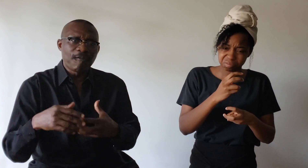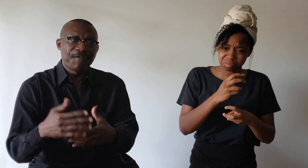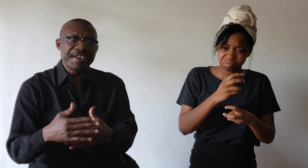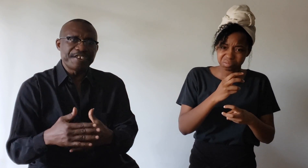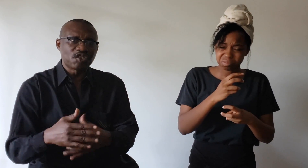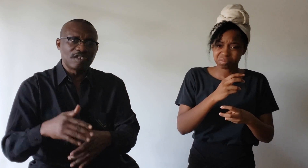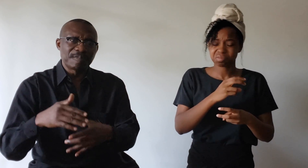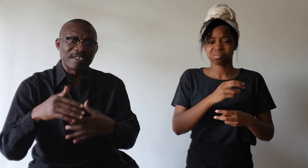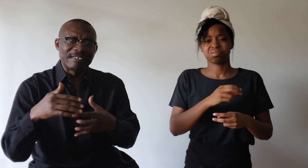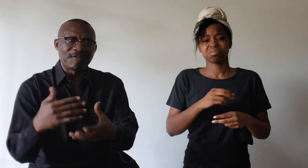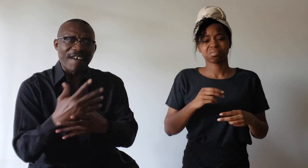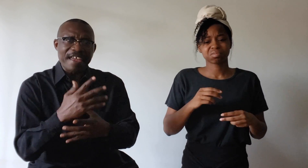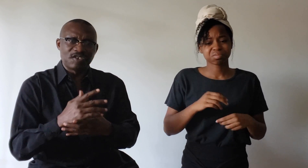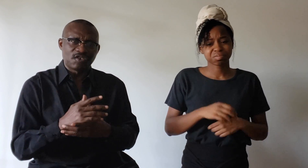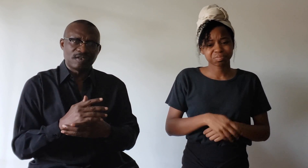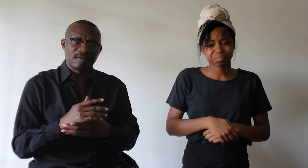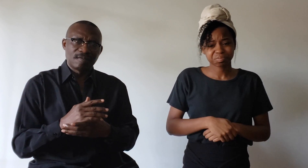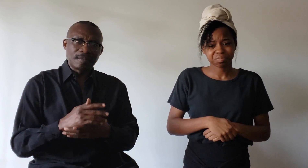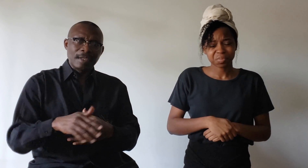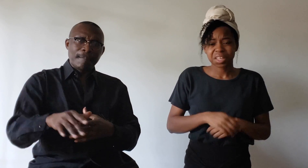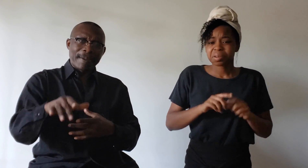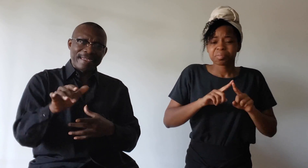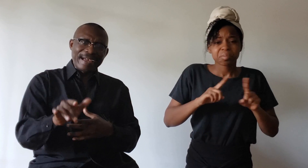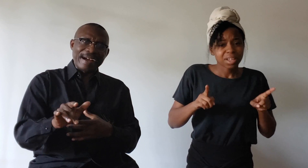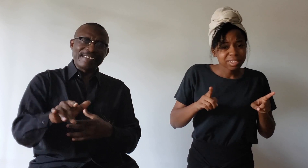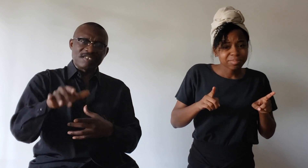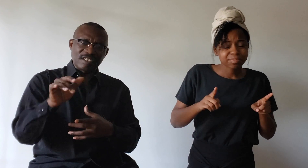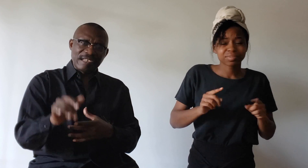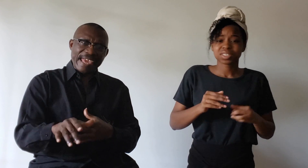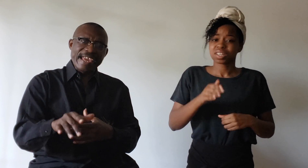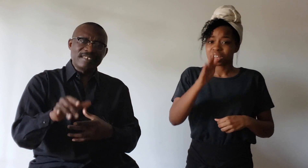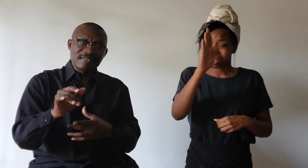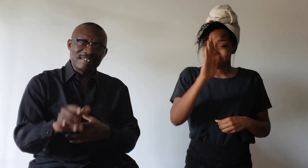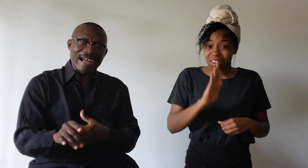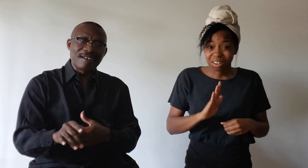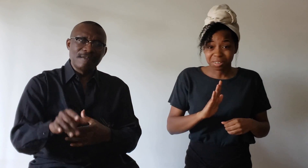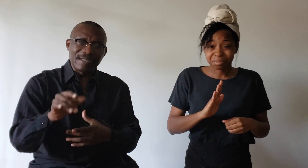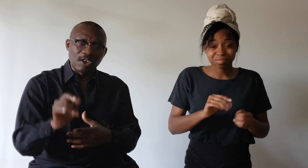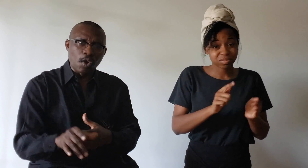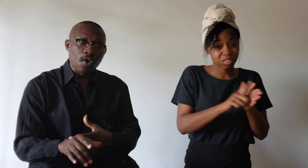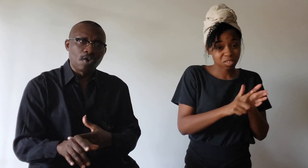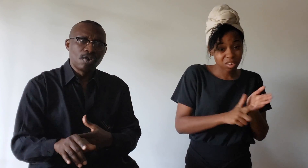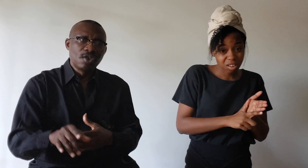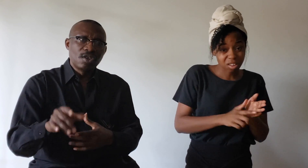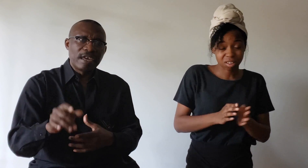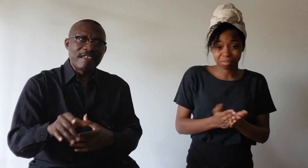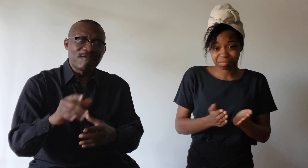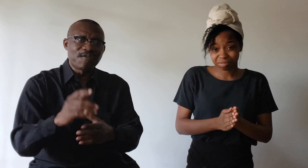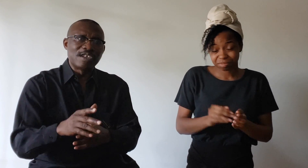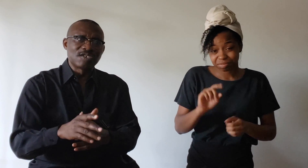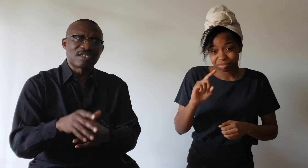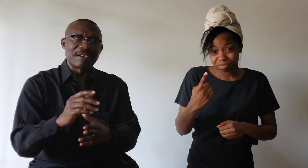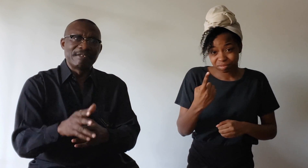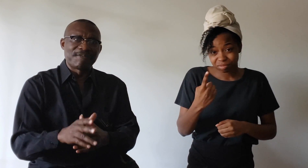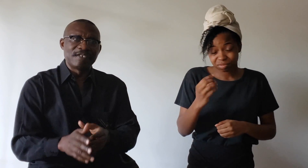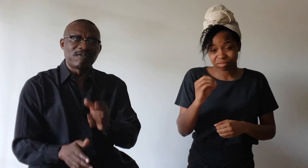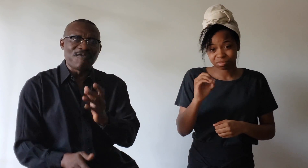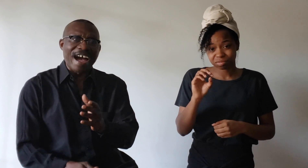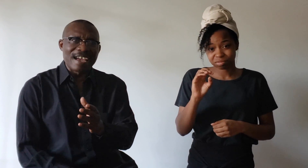fierce defiance. But God has laid down the law in 1 Corinthians 5,